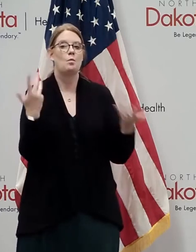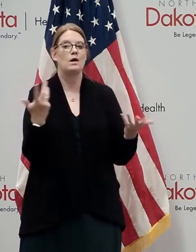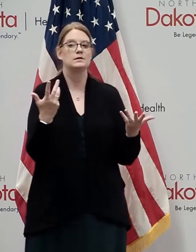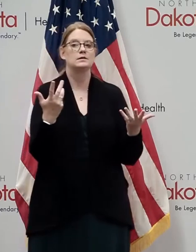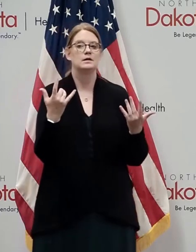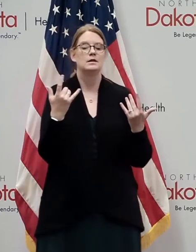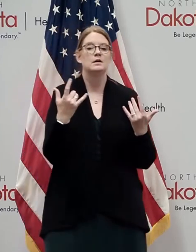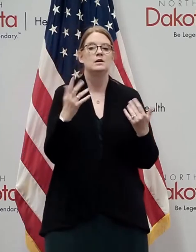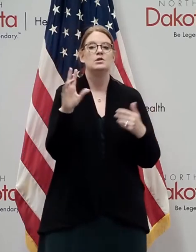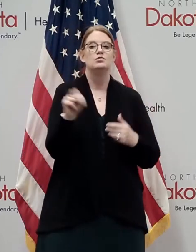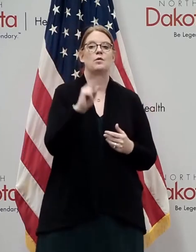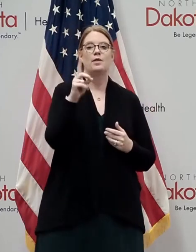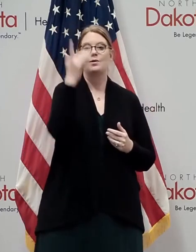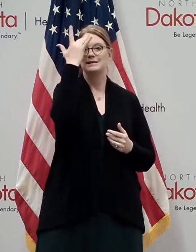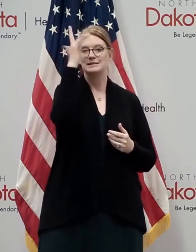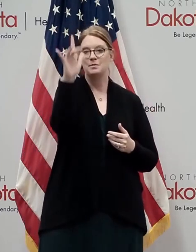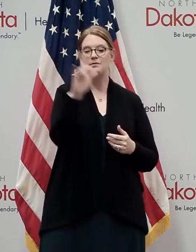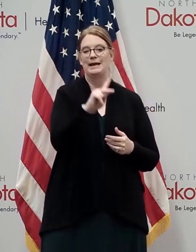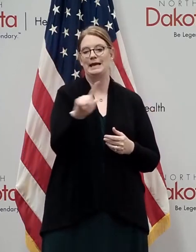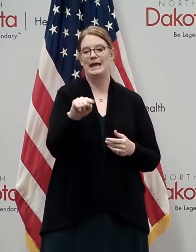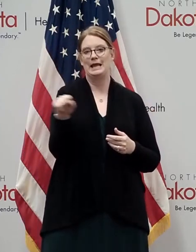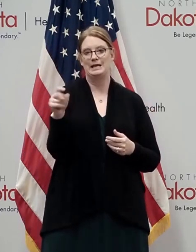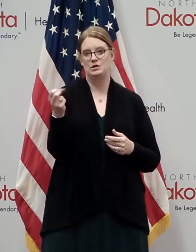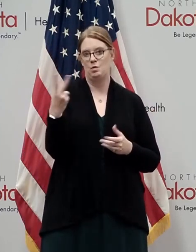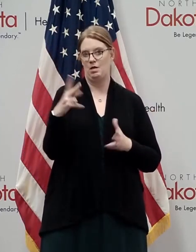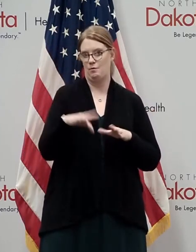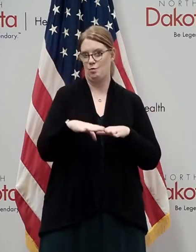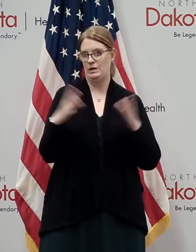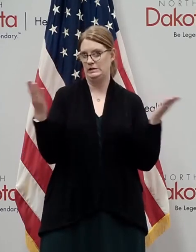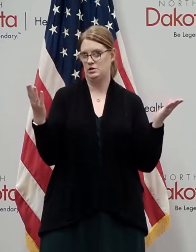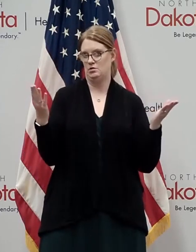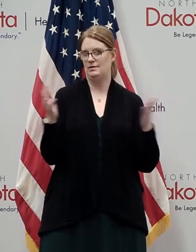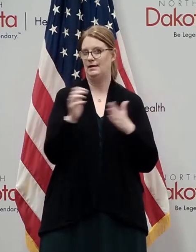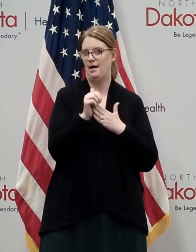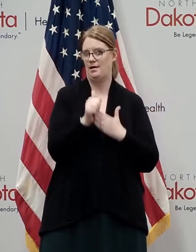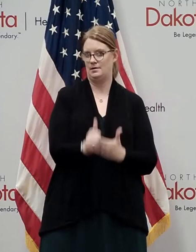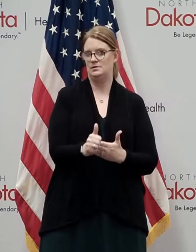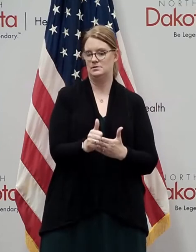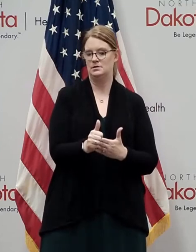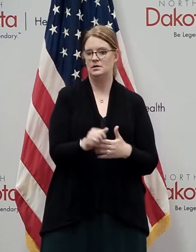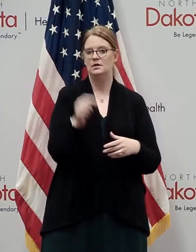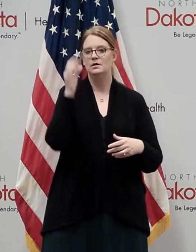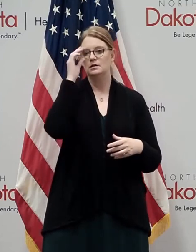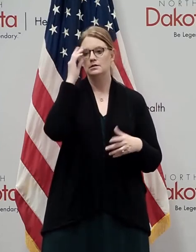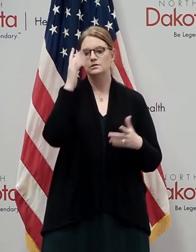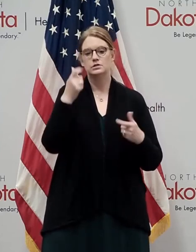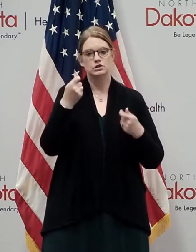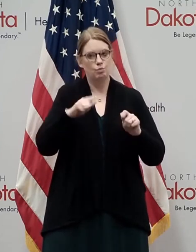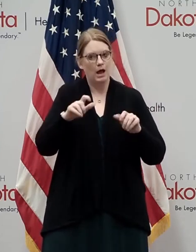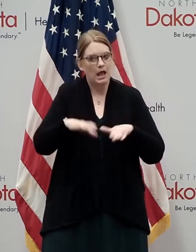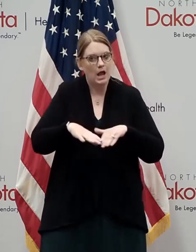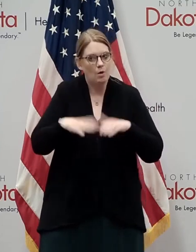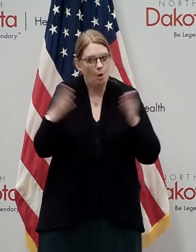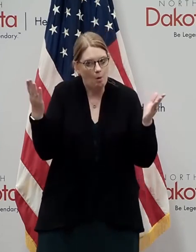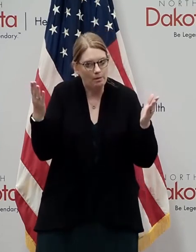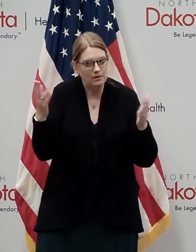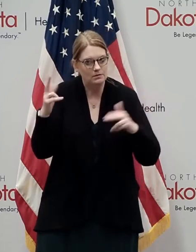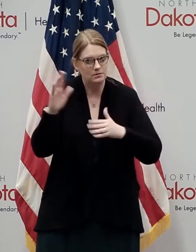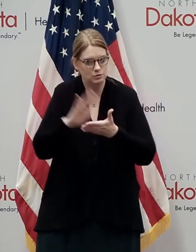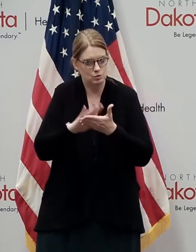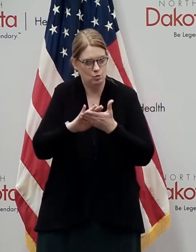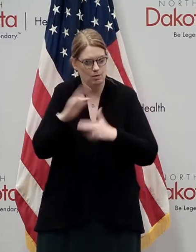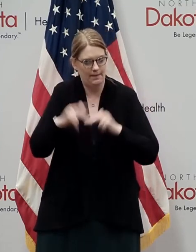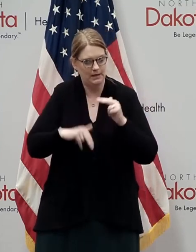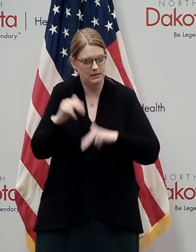updated North Dakota smart K-12 restart guidance with an effort to reopen K-12 buildings as one of the